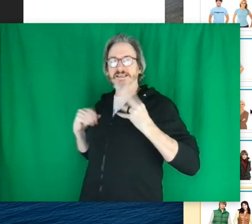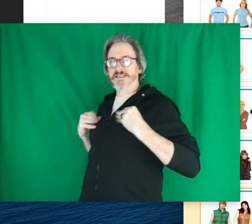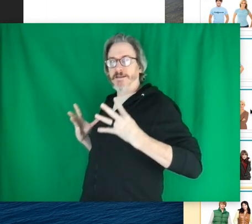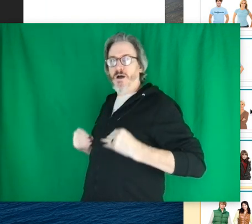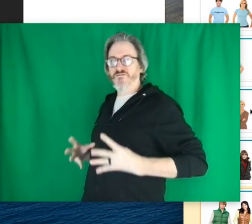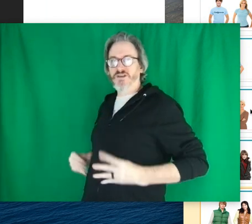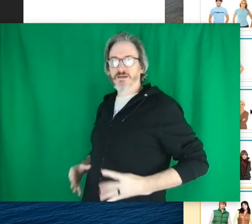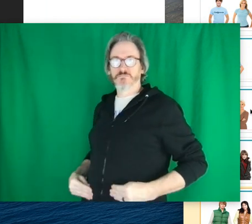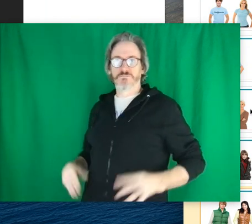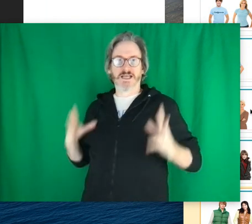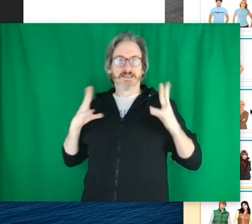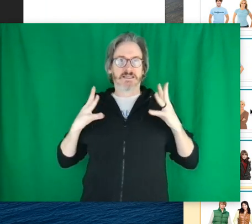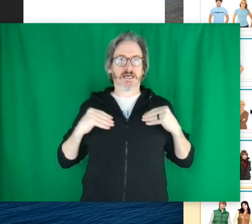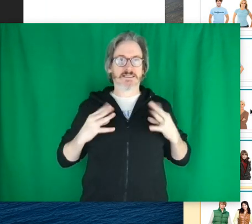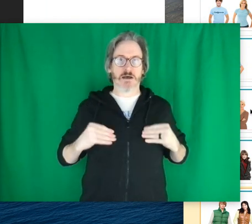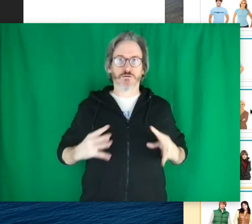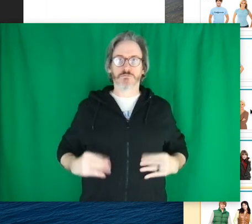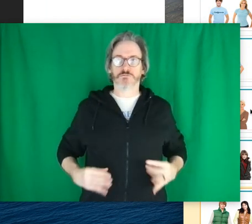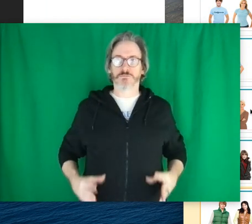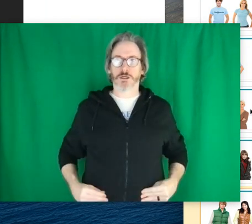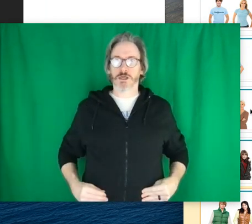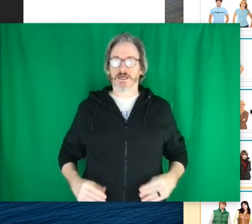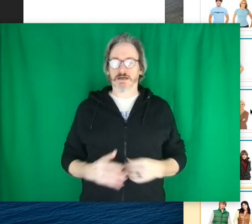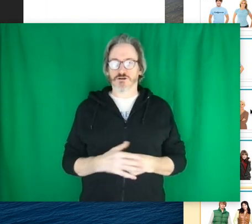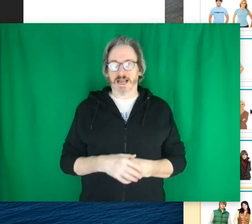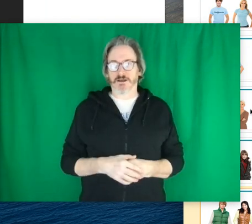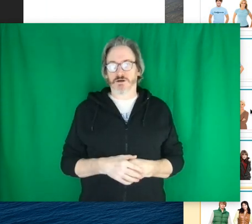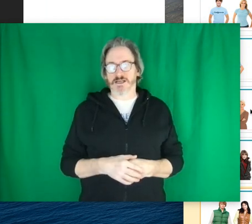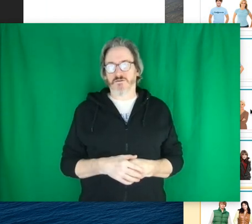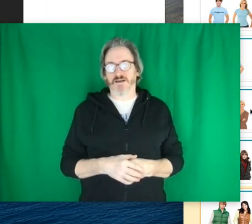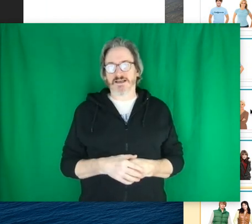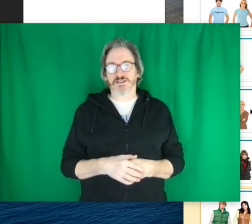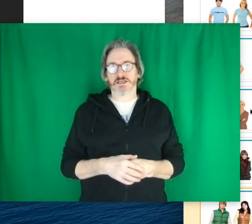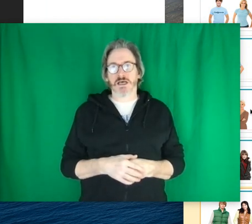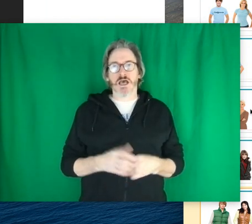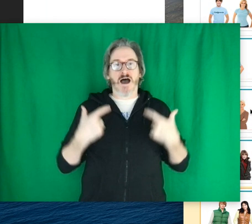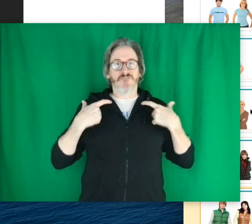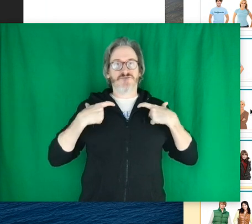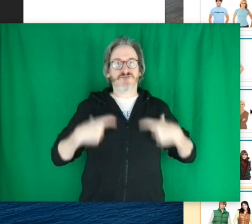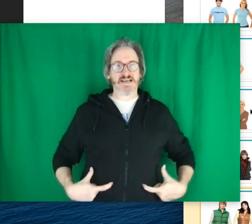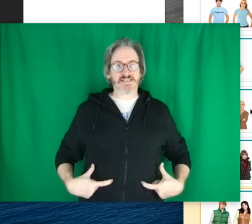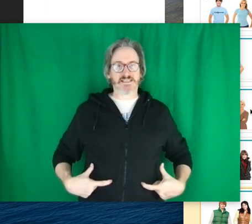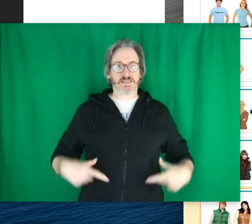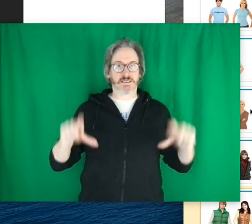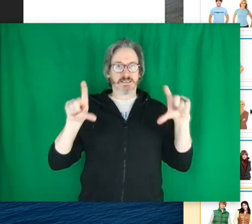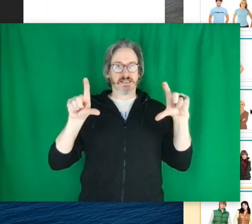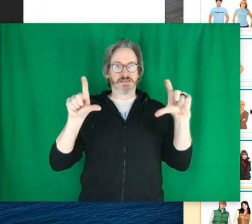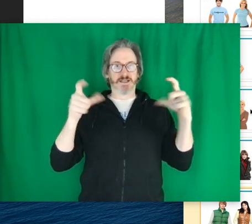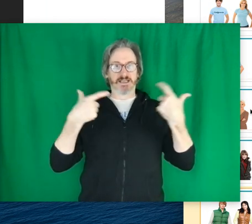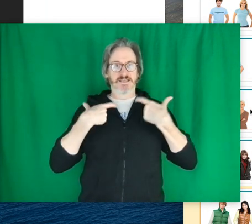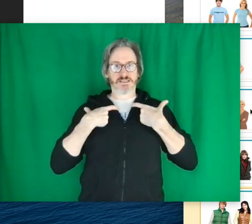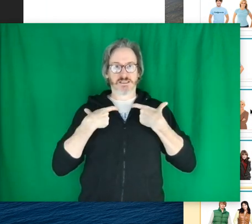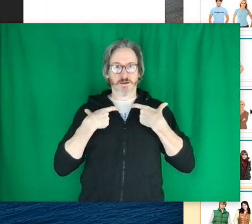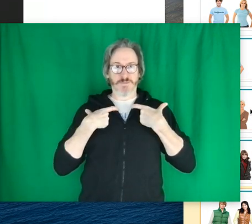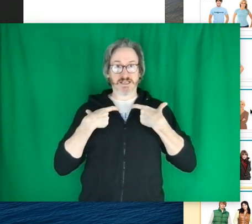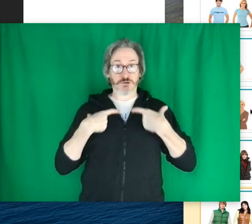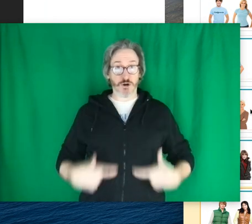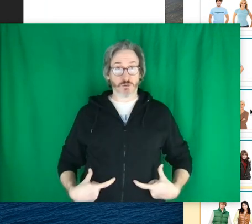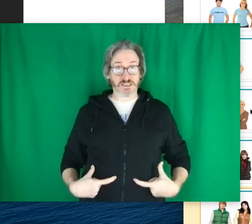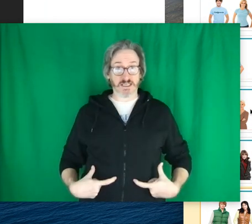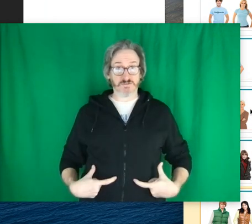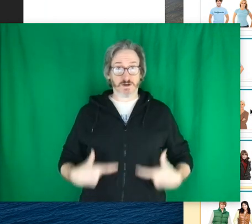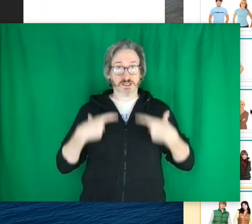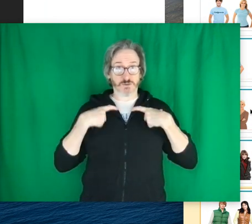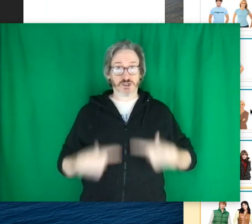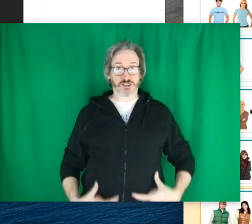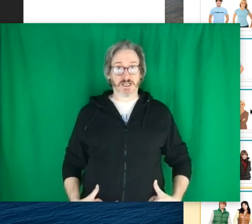This is like puffy, like the down, a down jacket or a down vest. A vest tends to be like this because there are